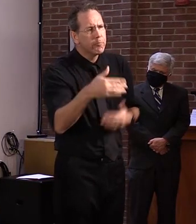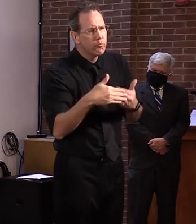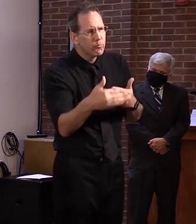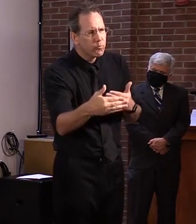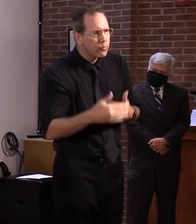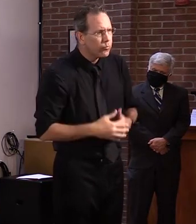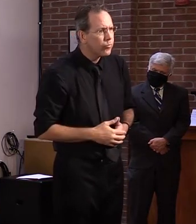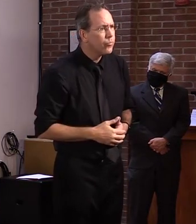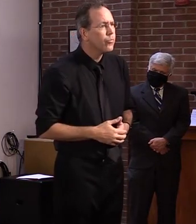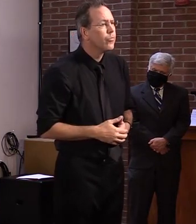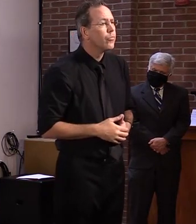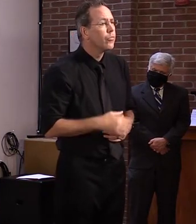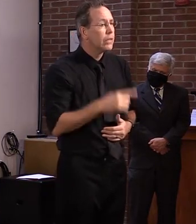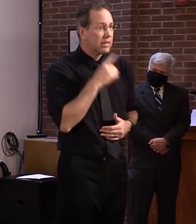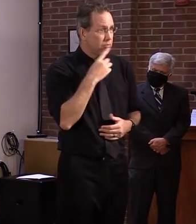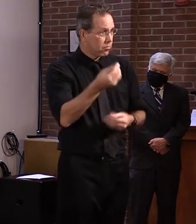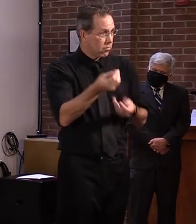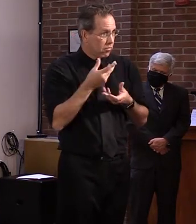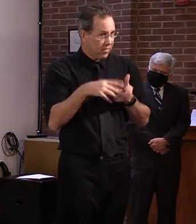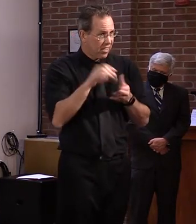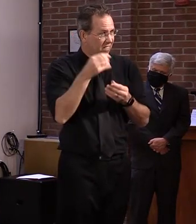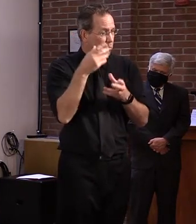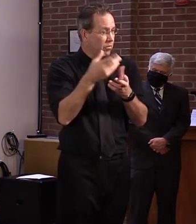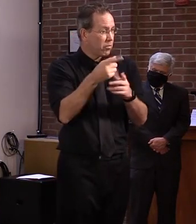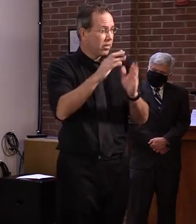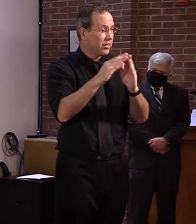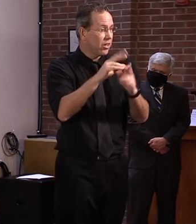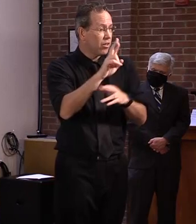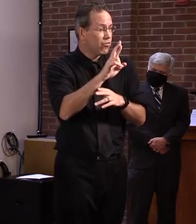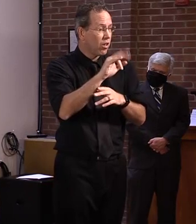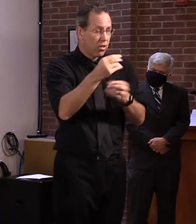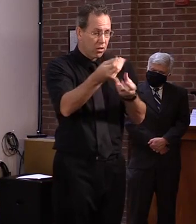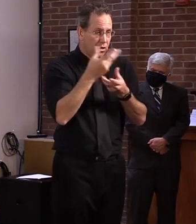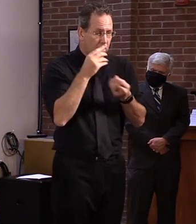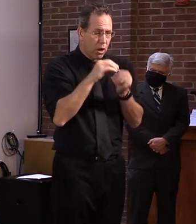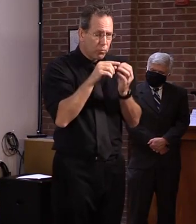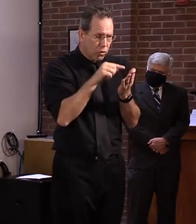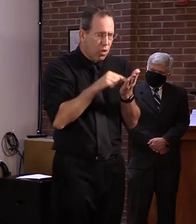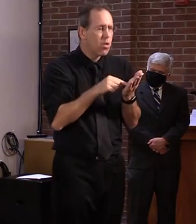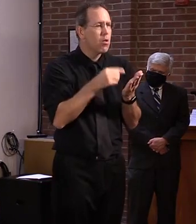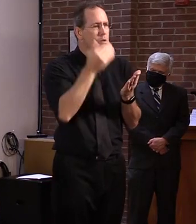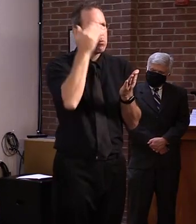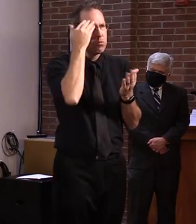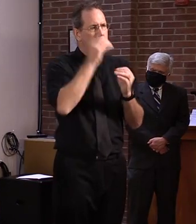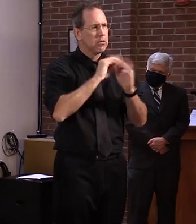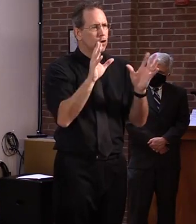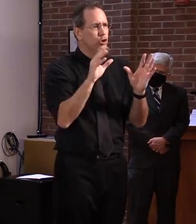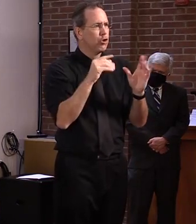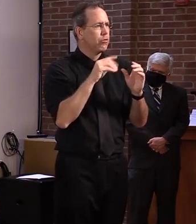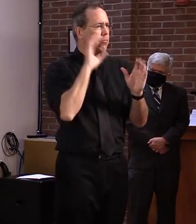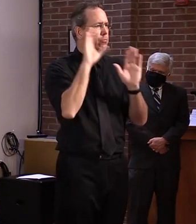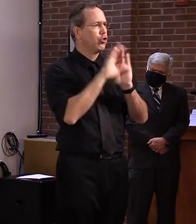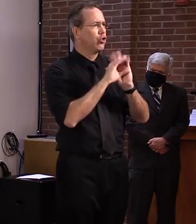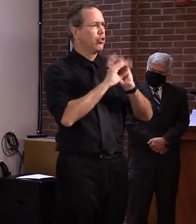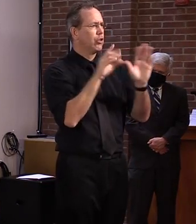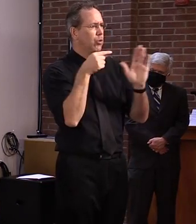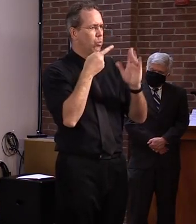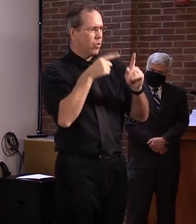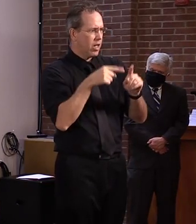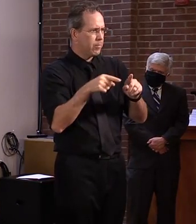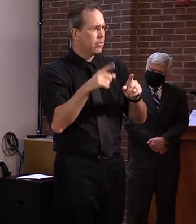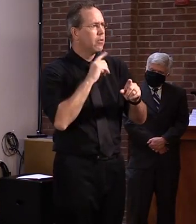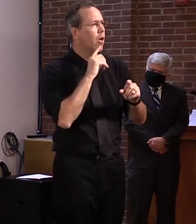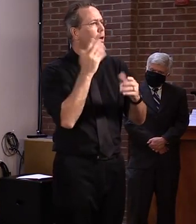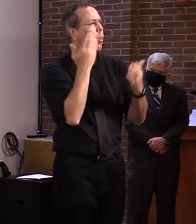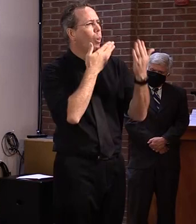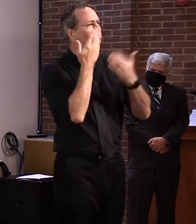we receive the information, I think it's important, uh, to be transparent and to get the information out there. Uh, so again, setting the tone so that